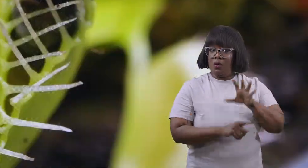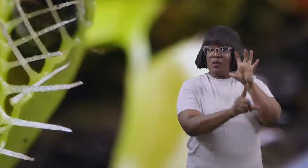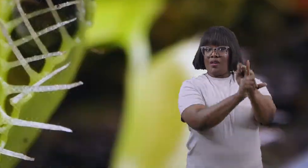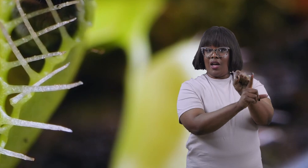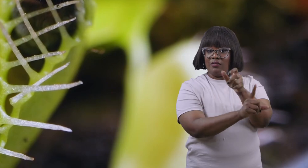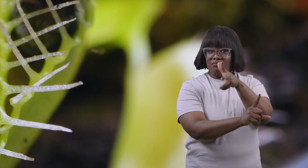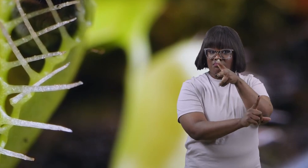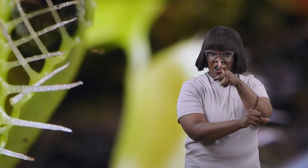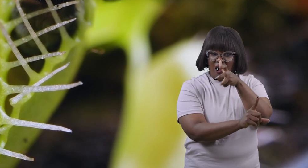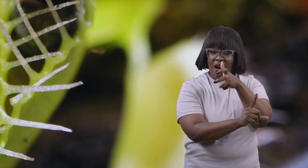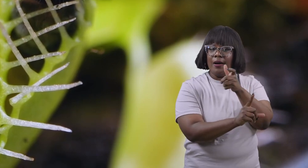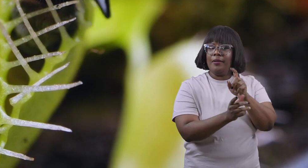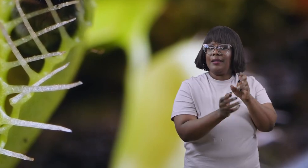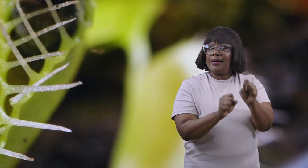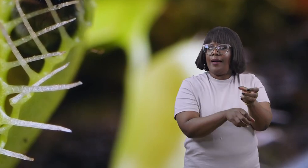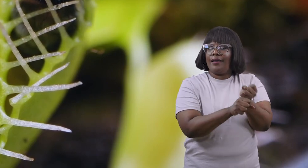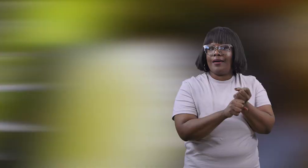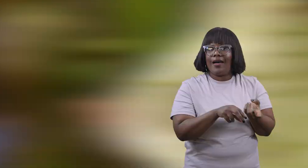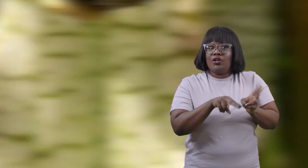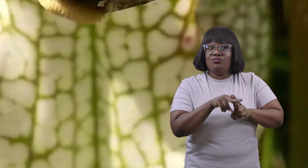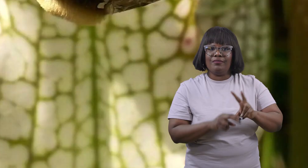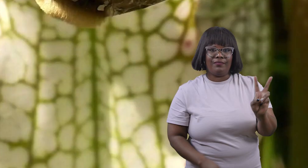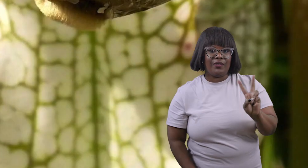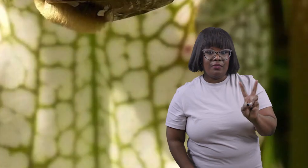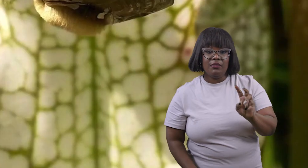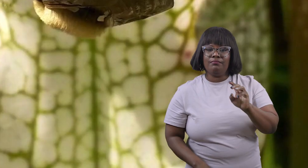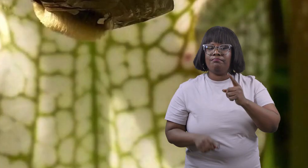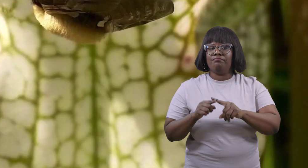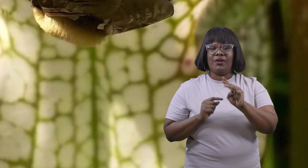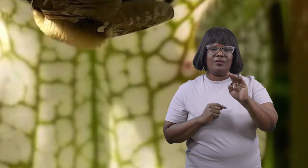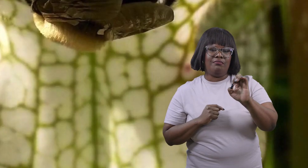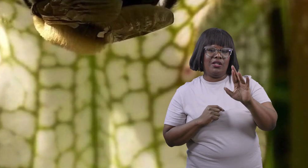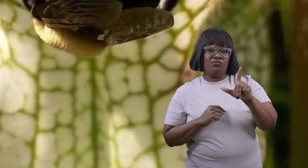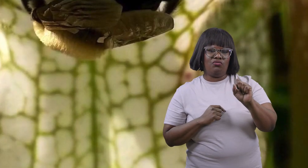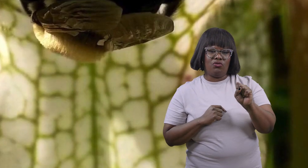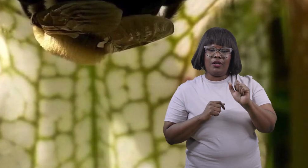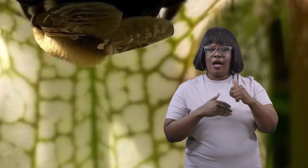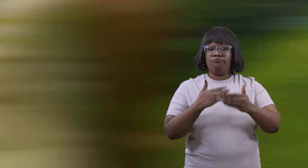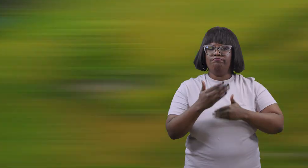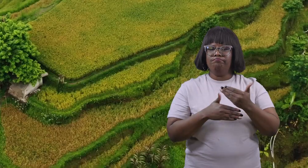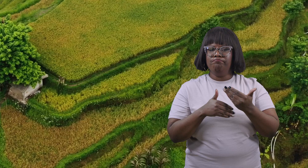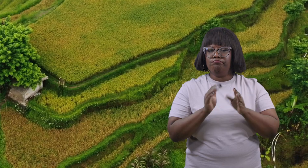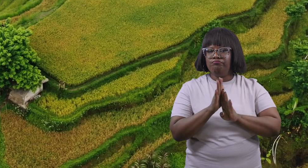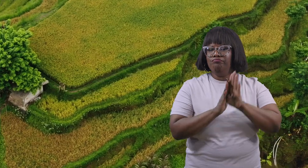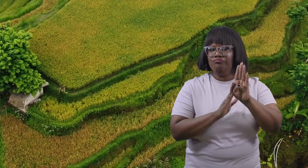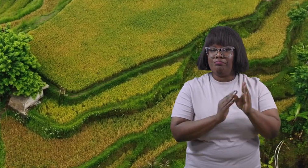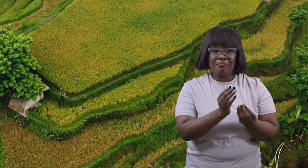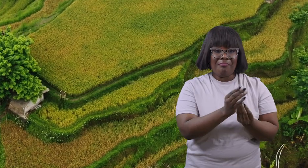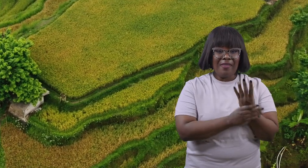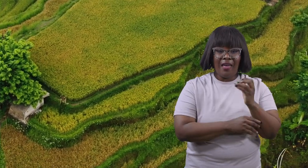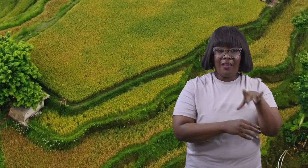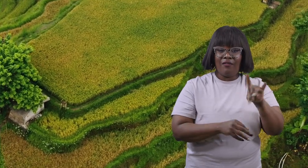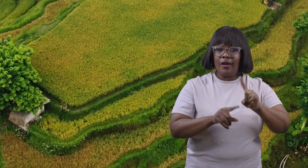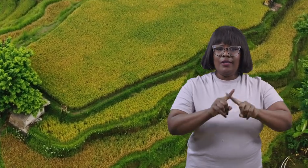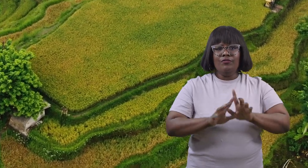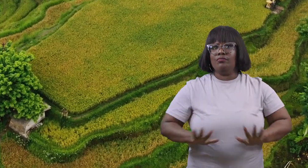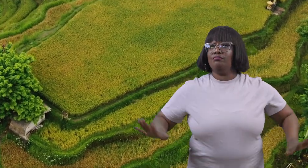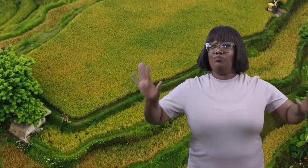insects they can get extra vitamins and minerals to develop properly these plants are found in different parts of the